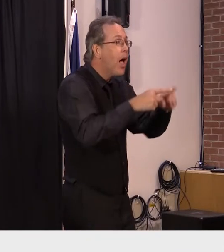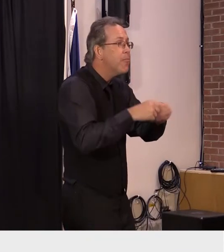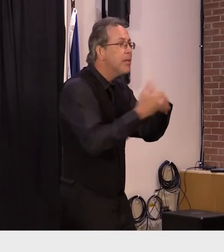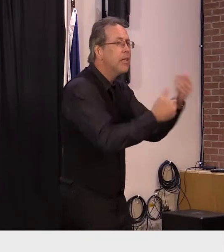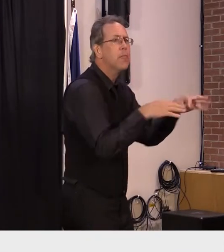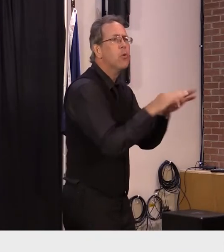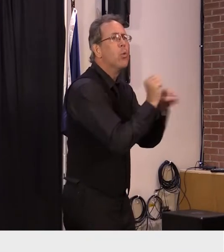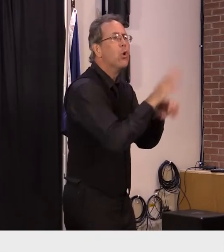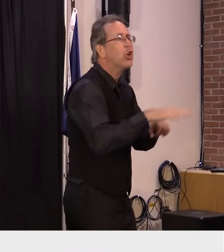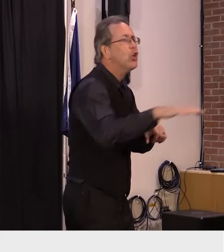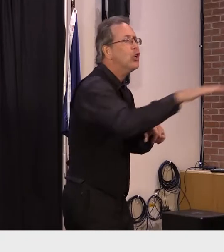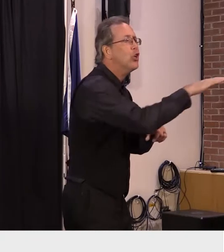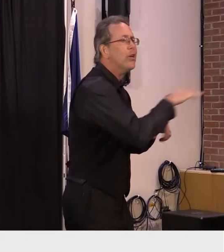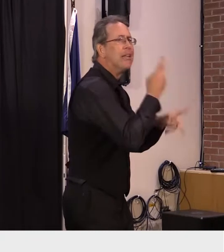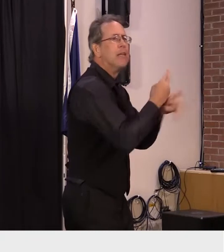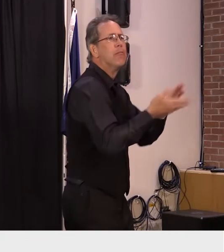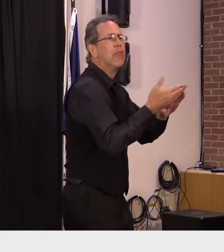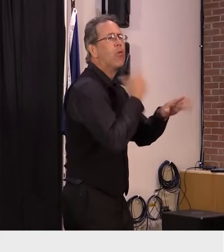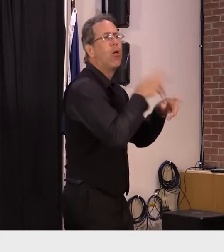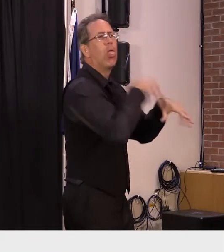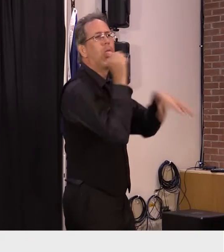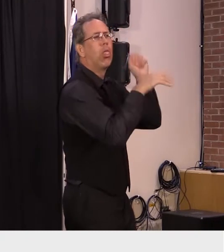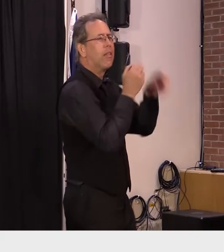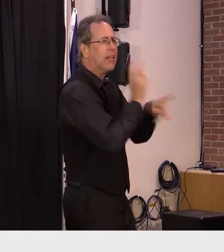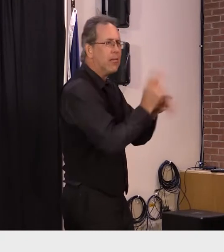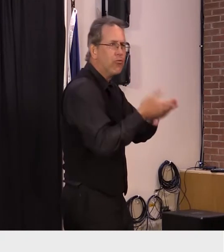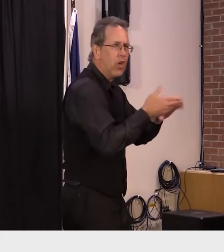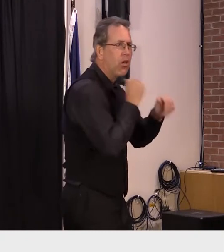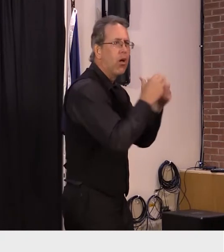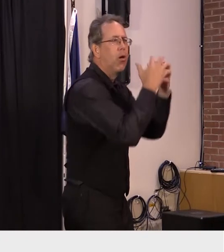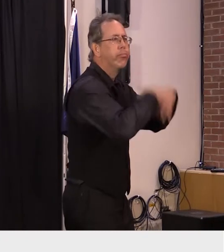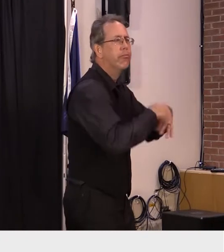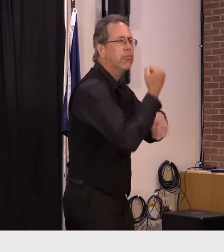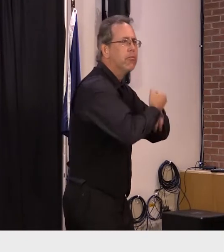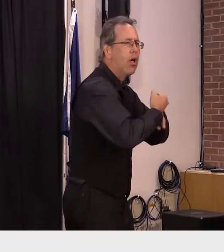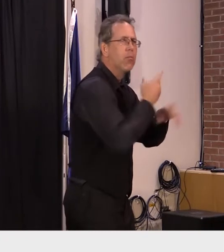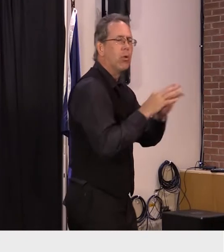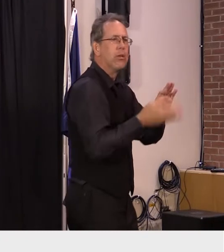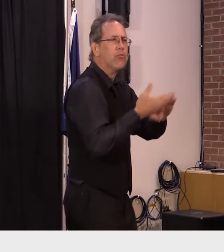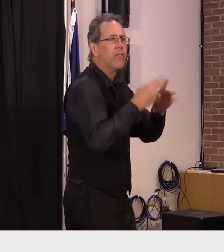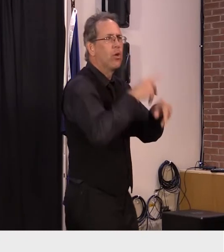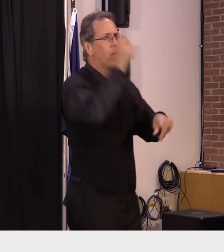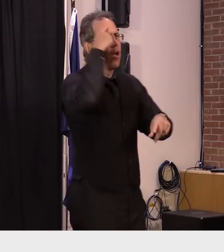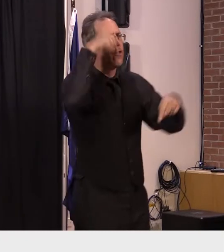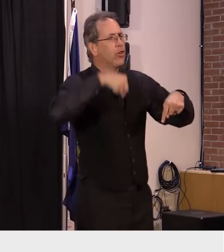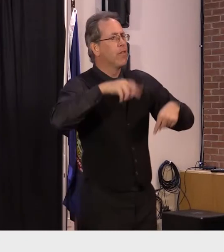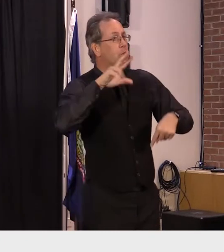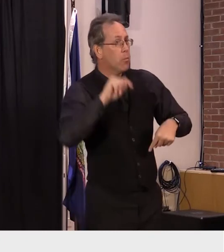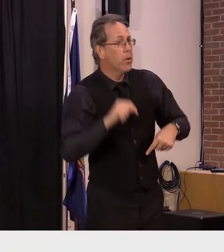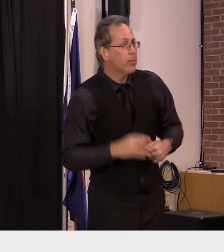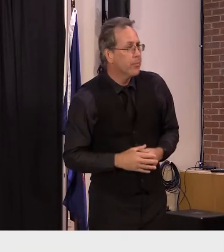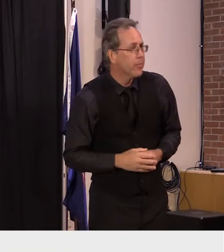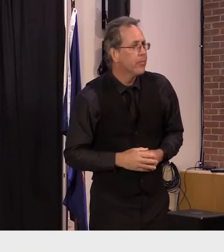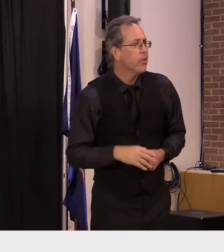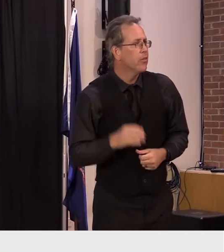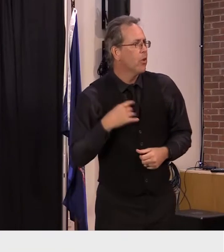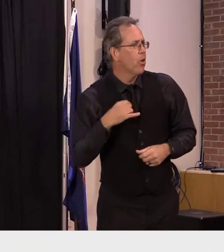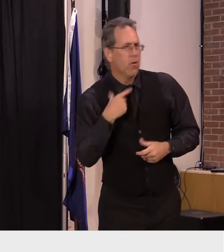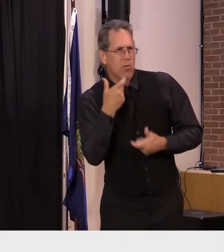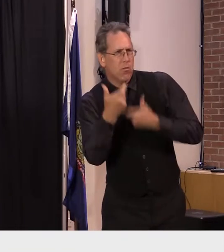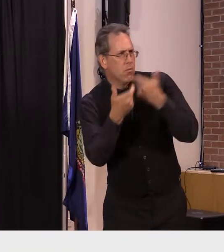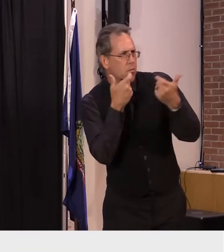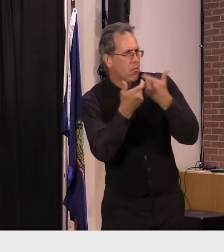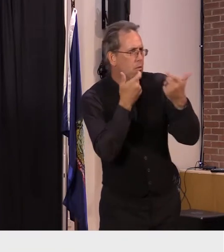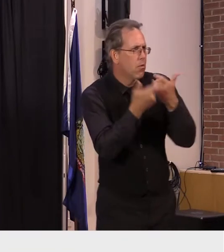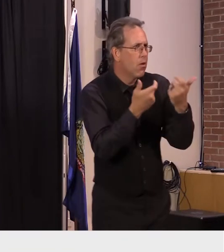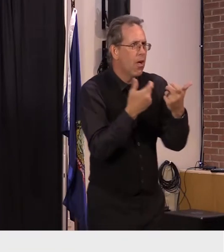running state government on a day-to-day basis has really been truly impressive to watch and it's been an honor to play just a tiny role